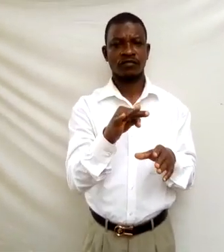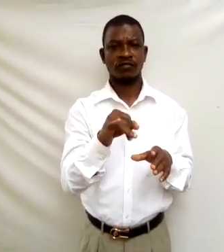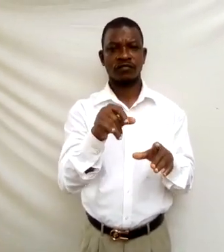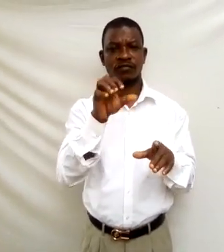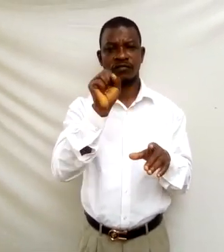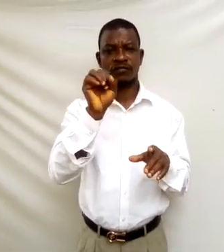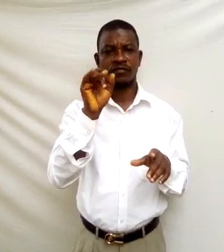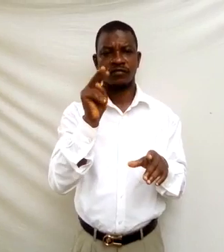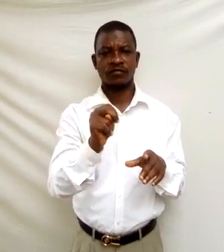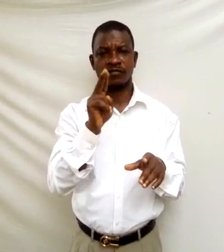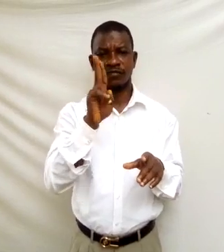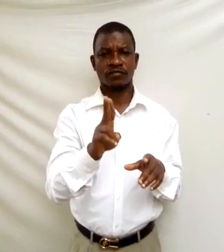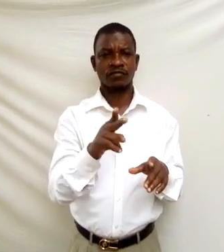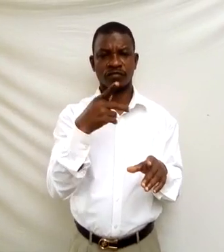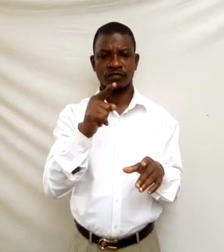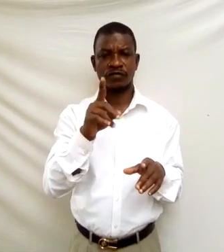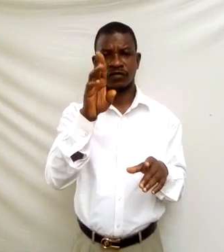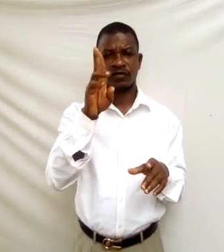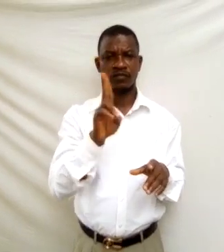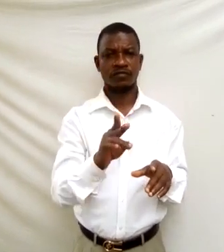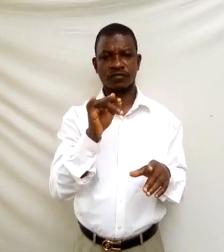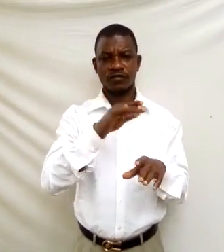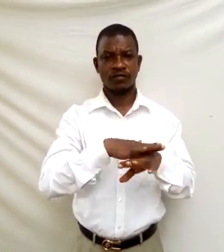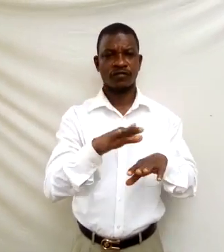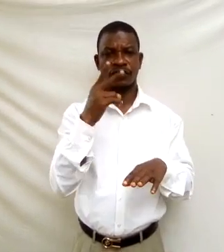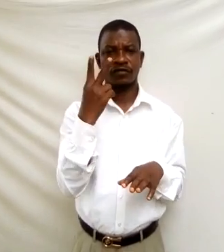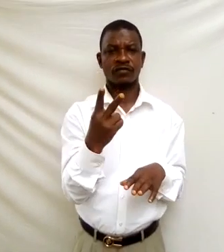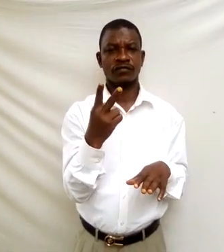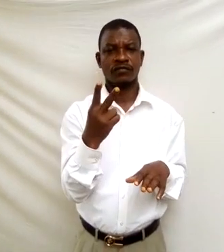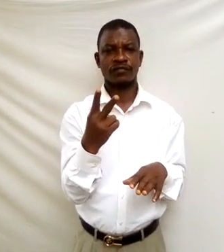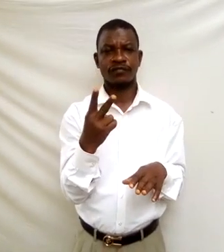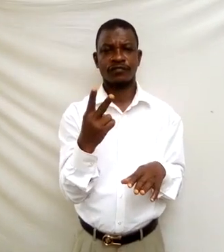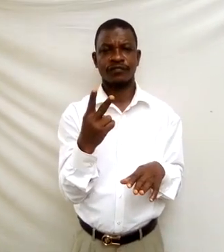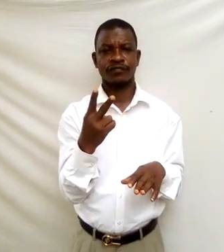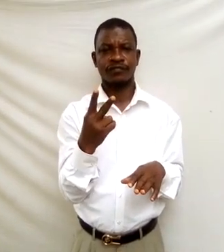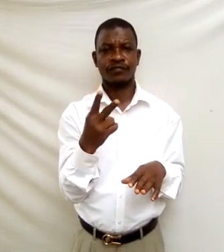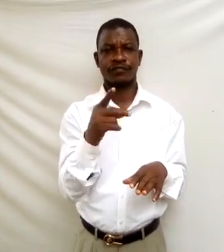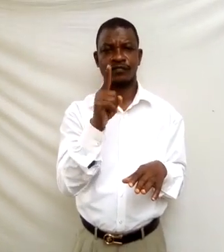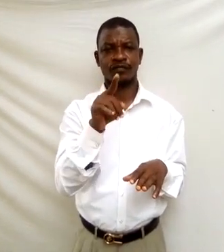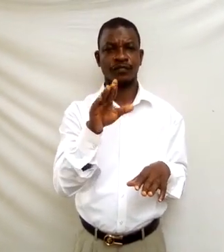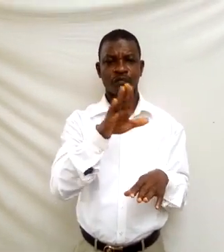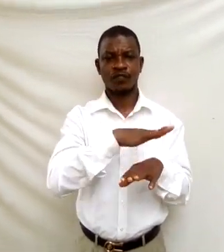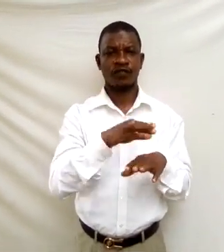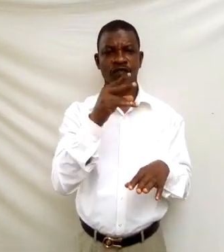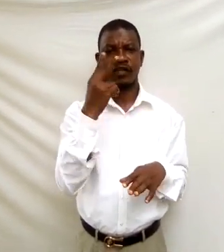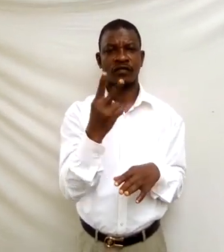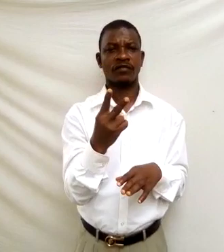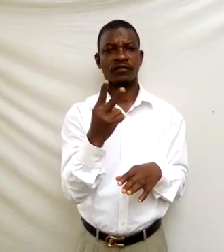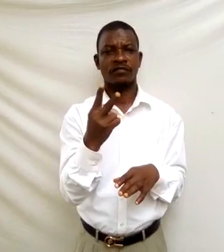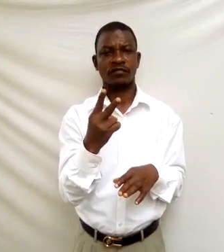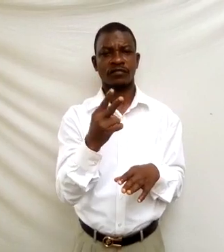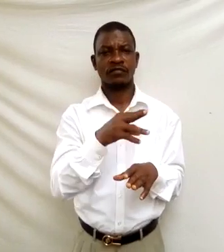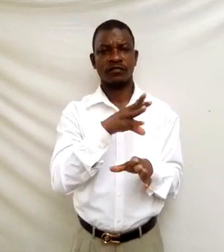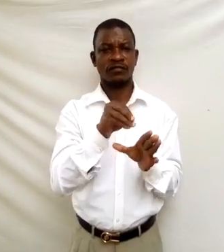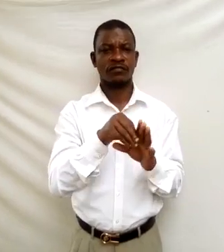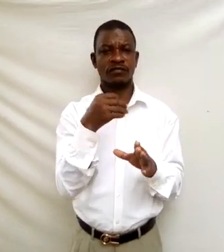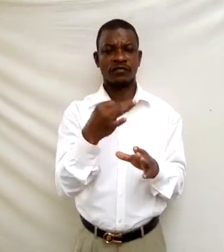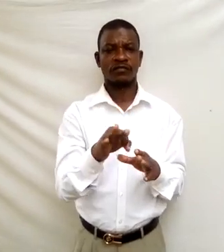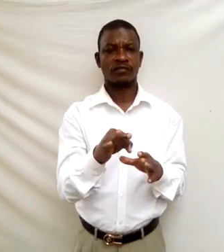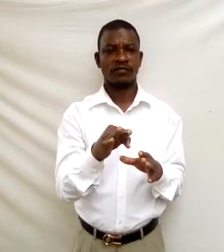u du du over two 1 over 2 integral of sine